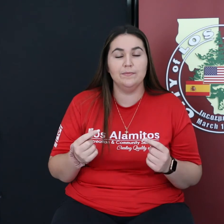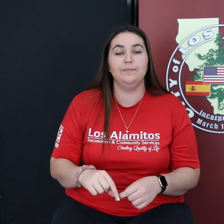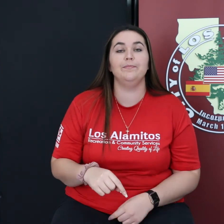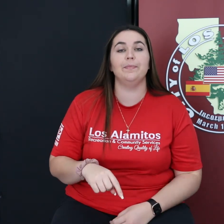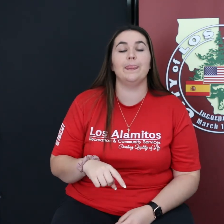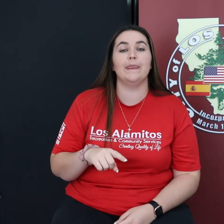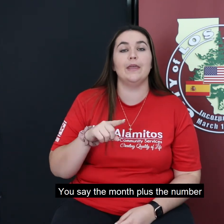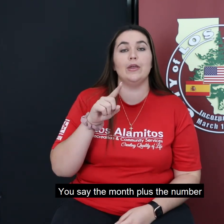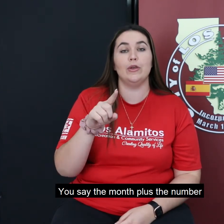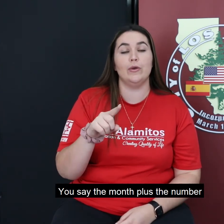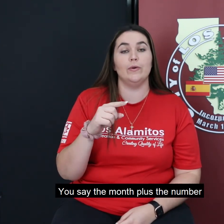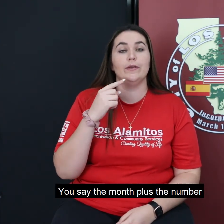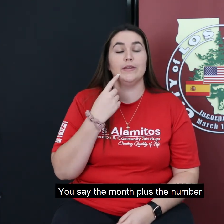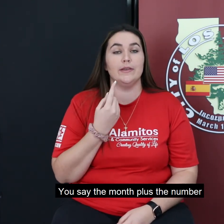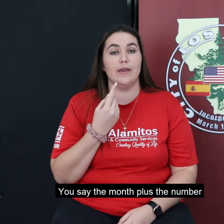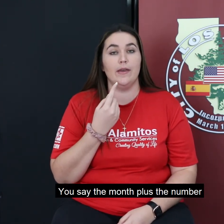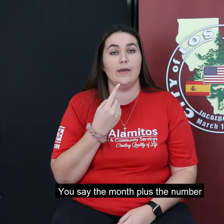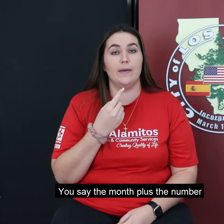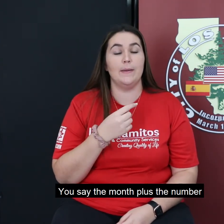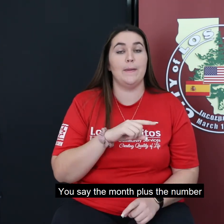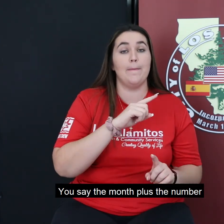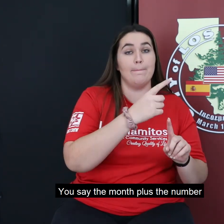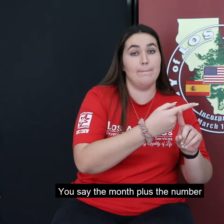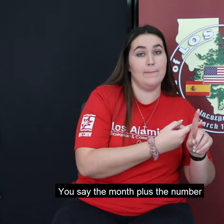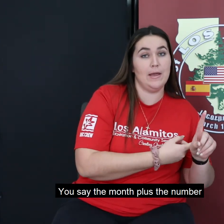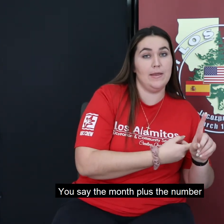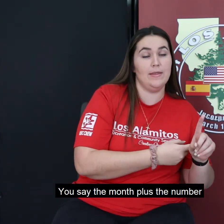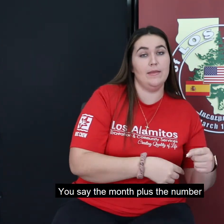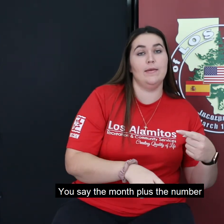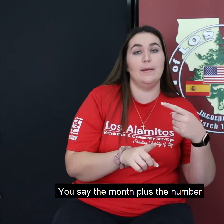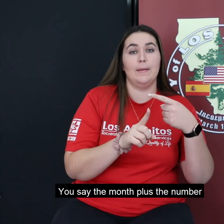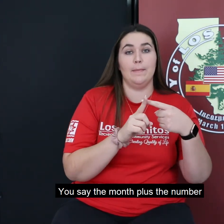You say the month plus the number.